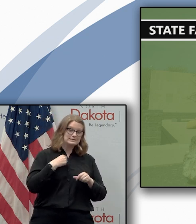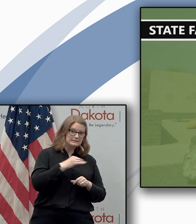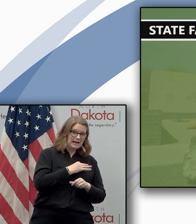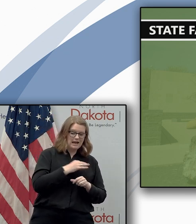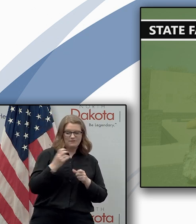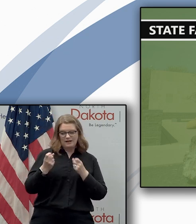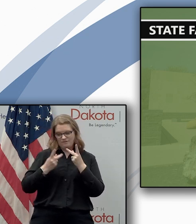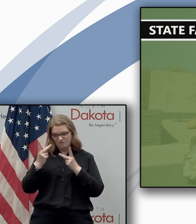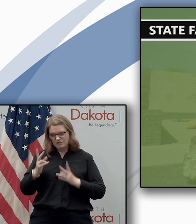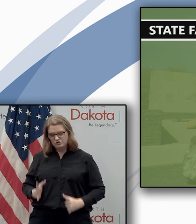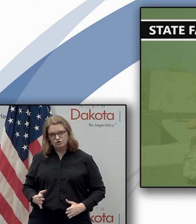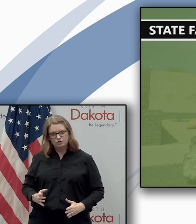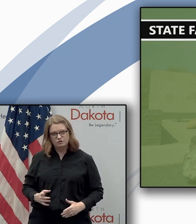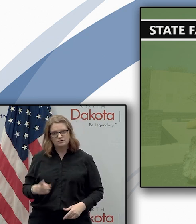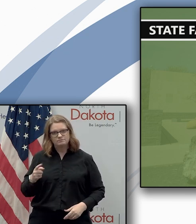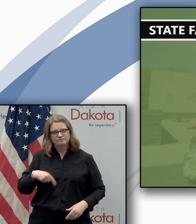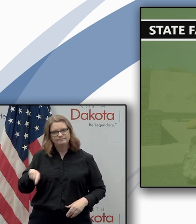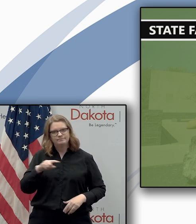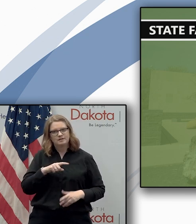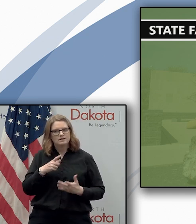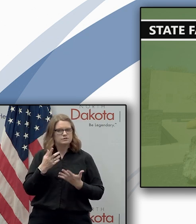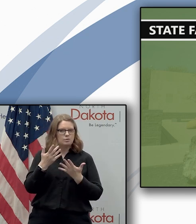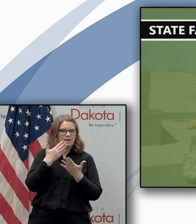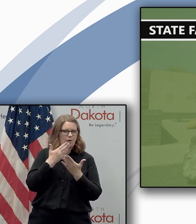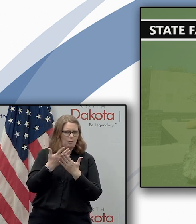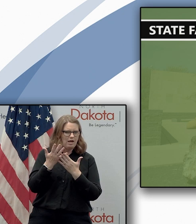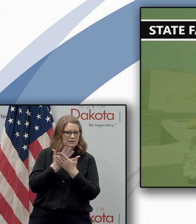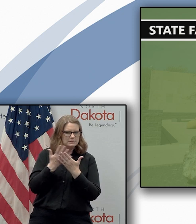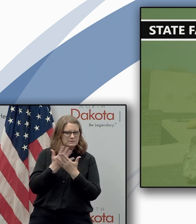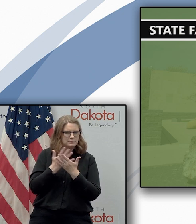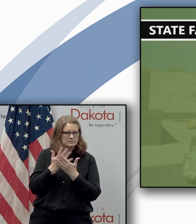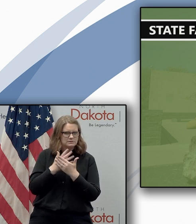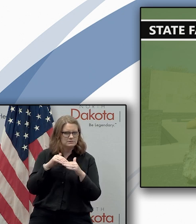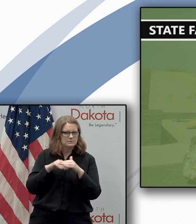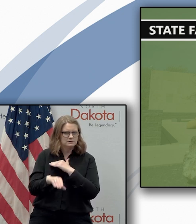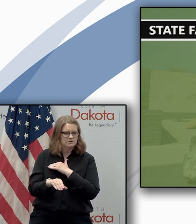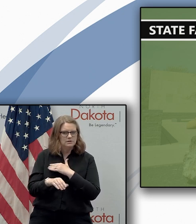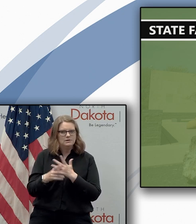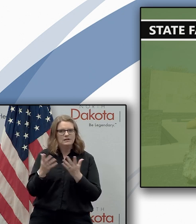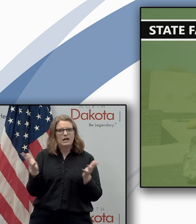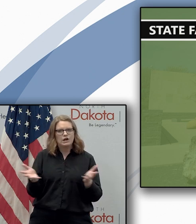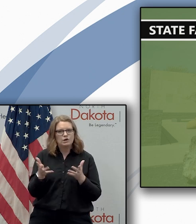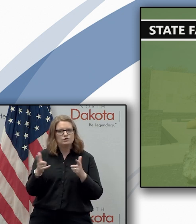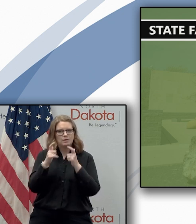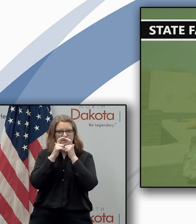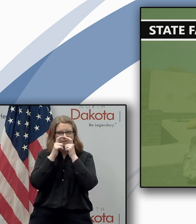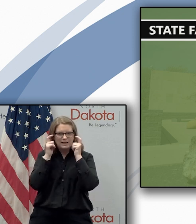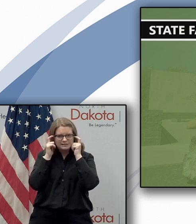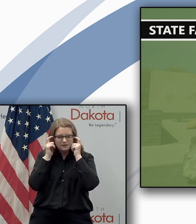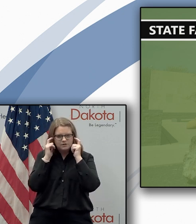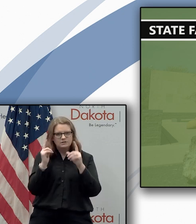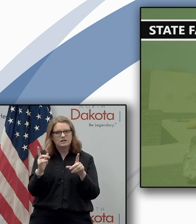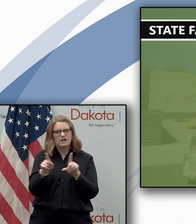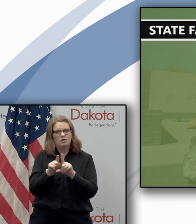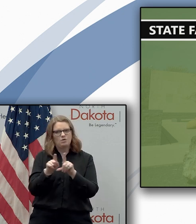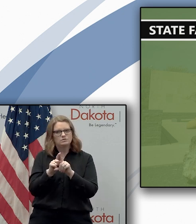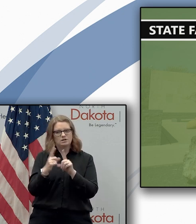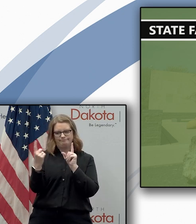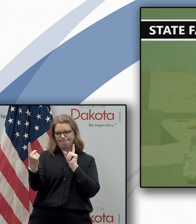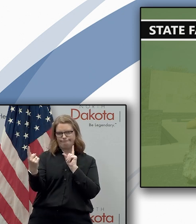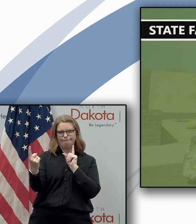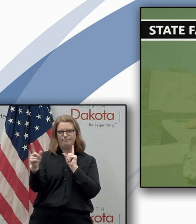all visitors and staff will be subject to wellness screenings upon entering the building encouraged to wear face coverings and follow social distance